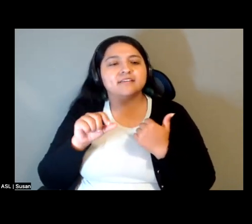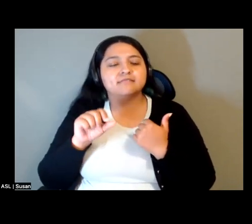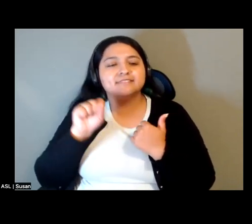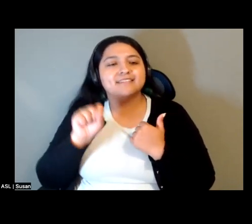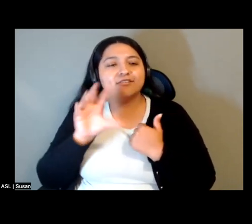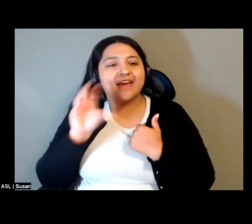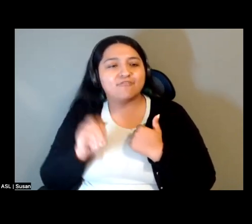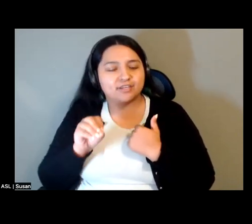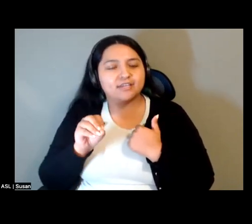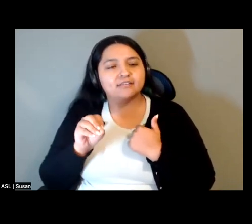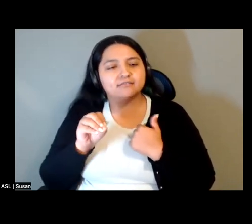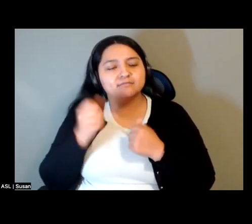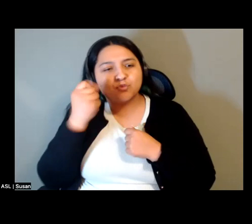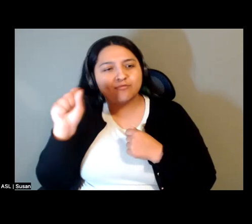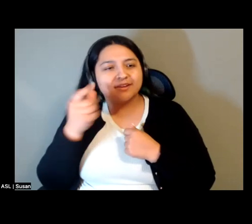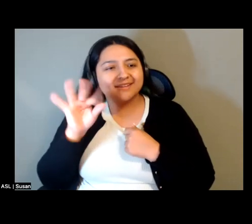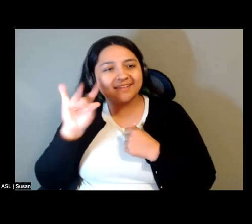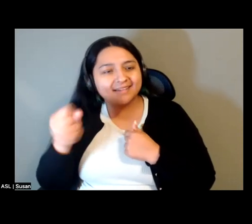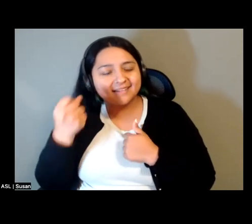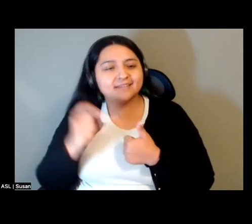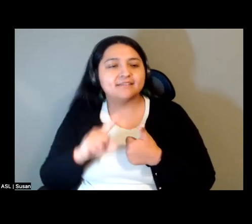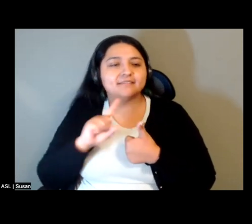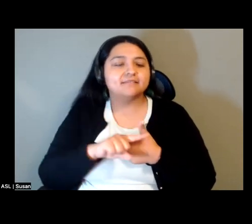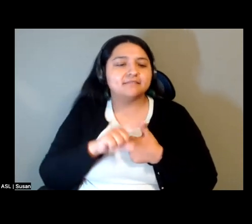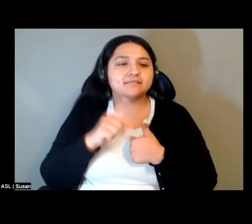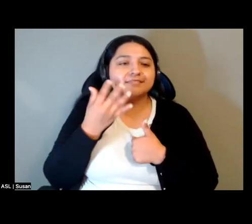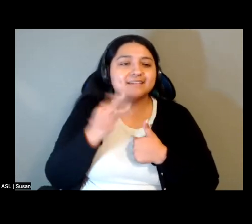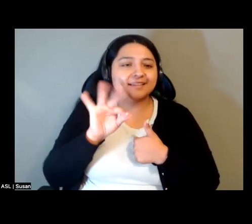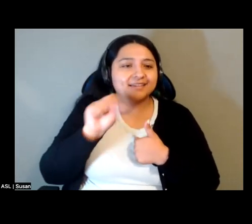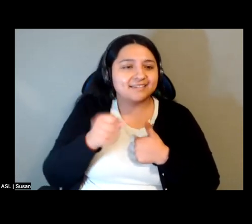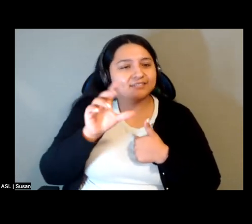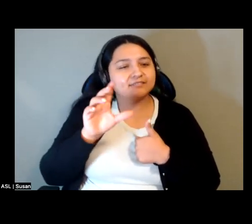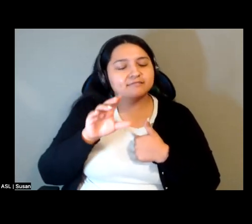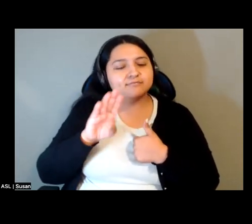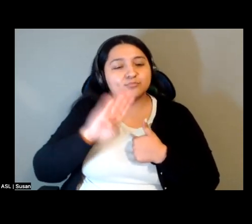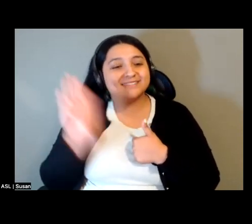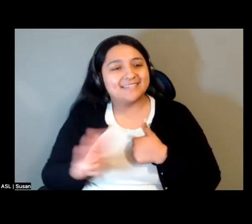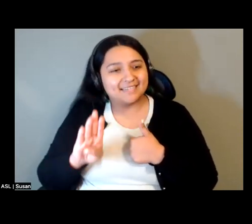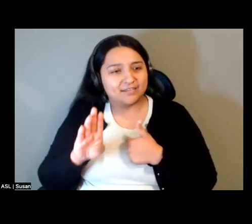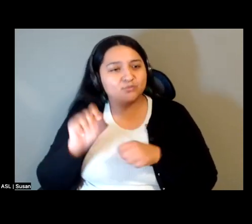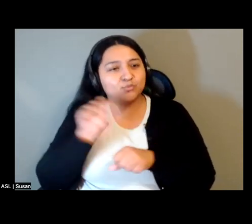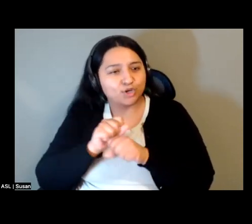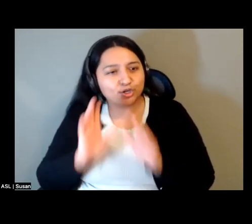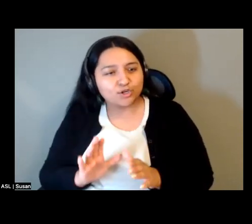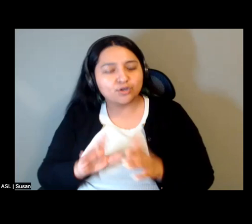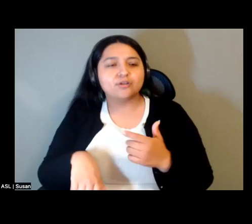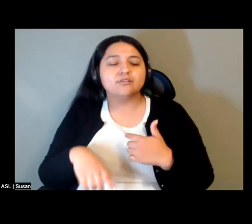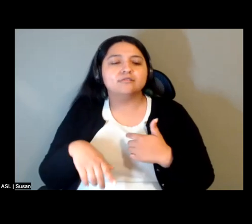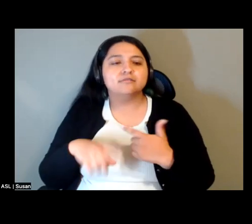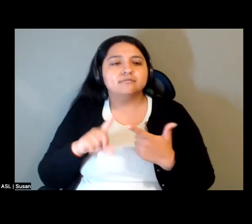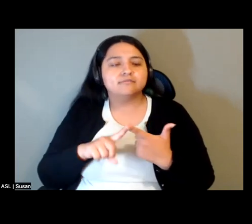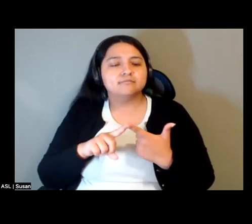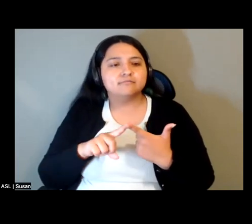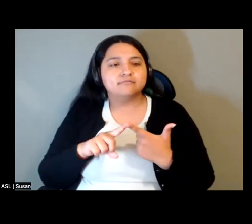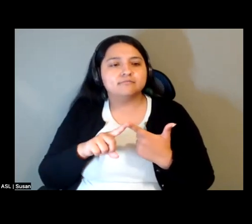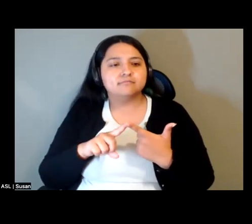1980s, the Brazilian homeless workers movement of the 1990s, to the community wealth experiments of Preston